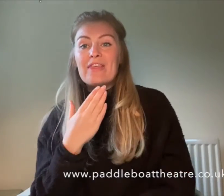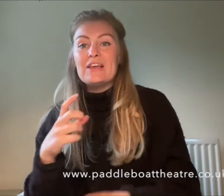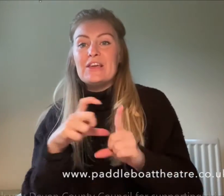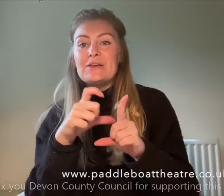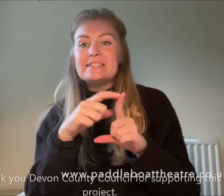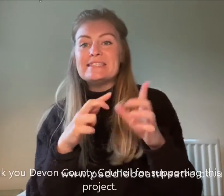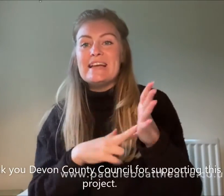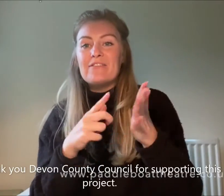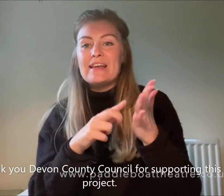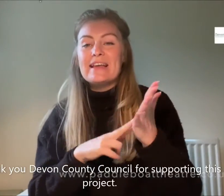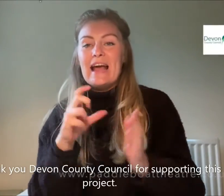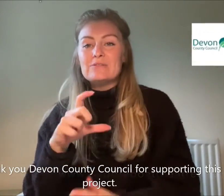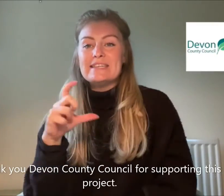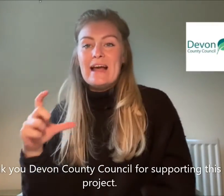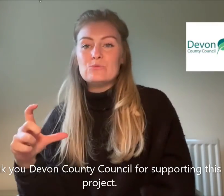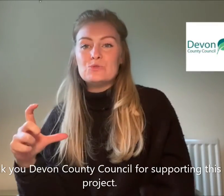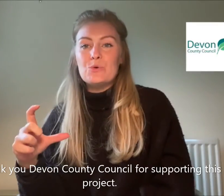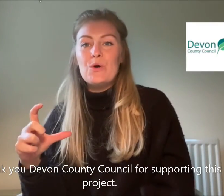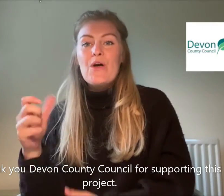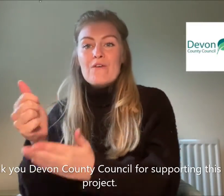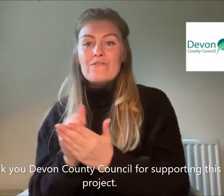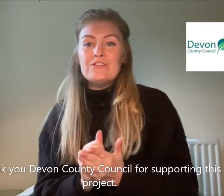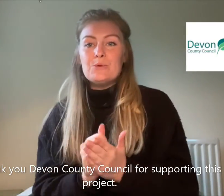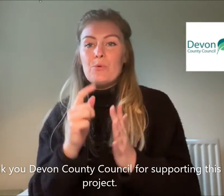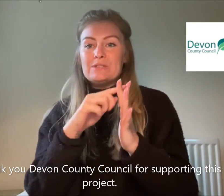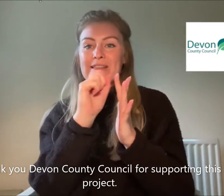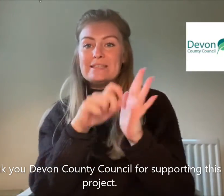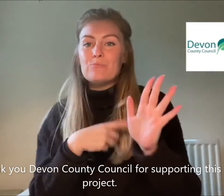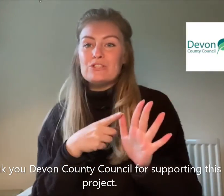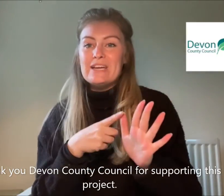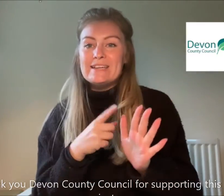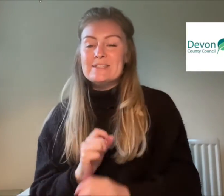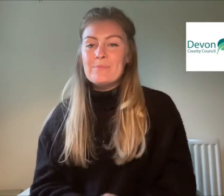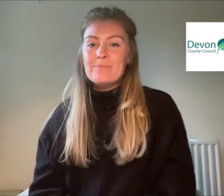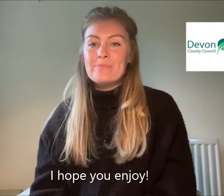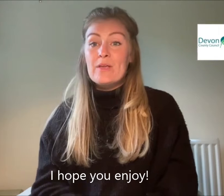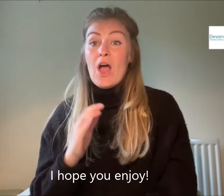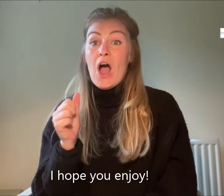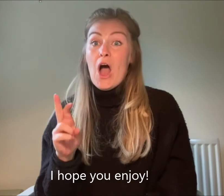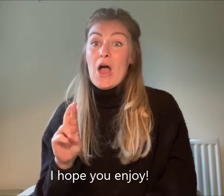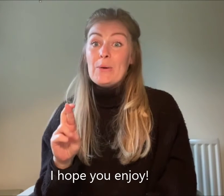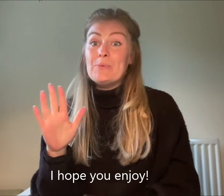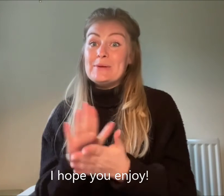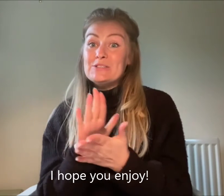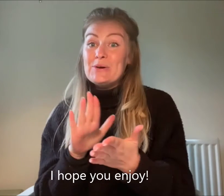thank you to Devon County Council for supporting this project. I hope you enjoy.